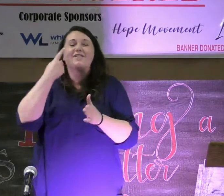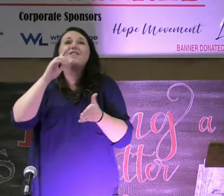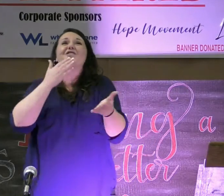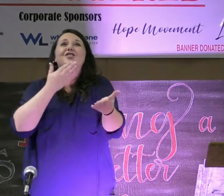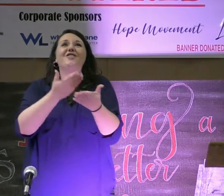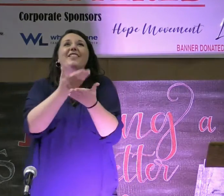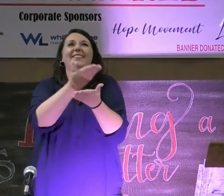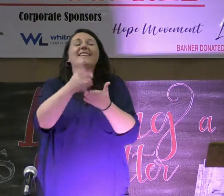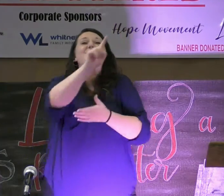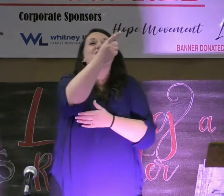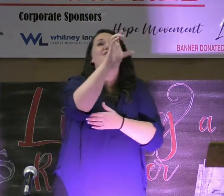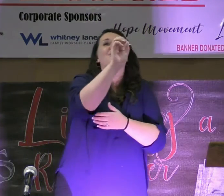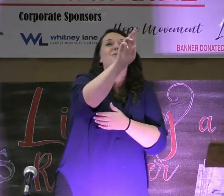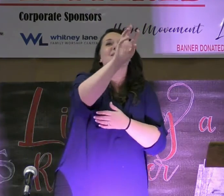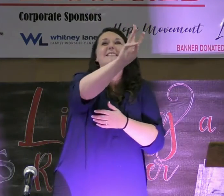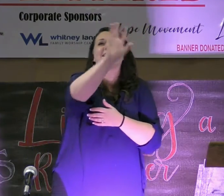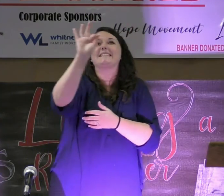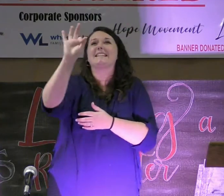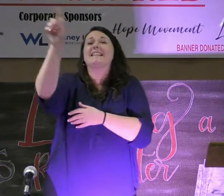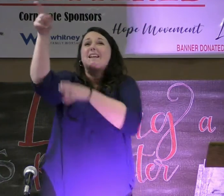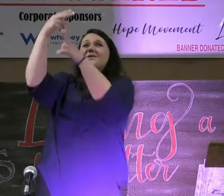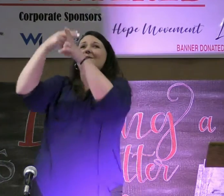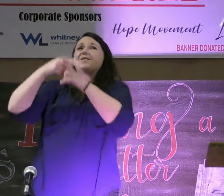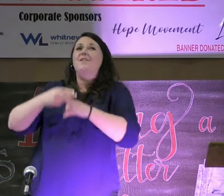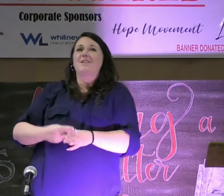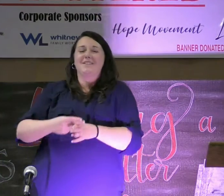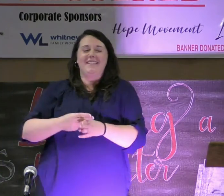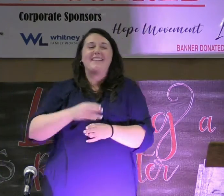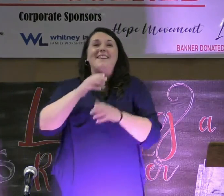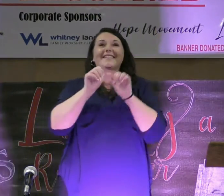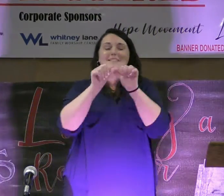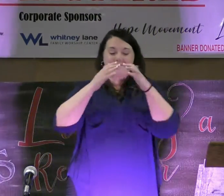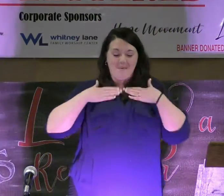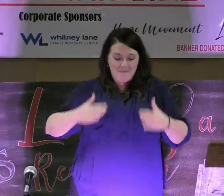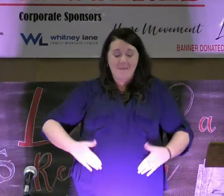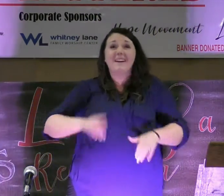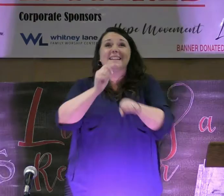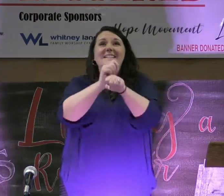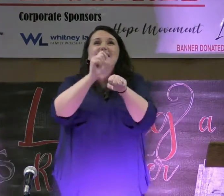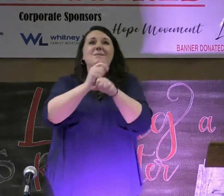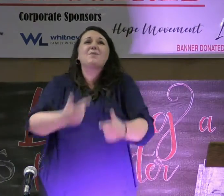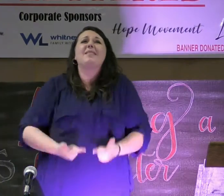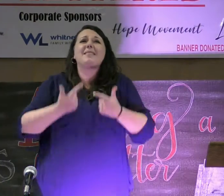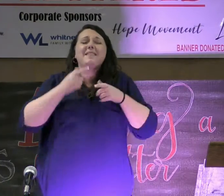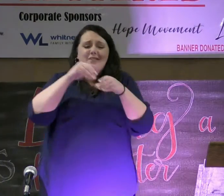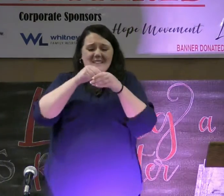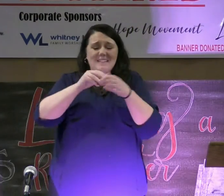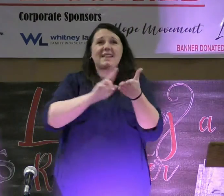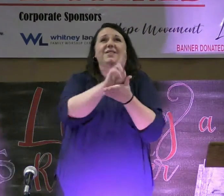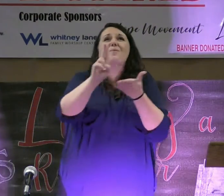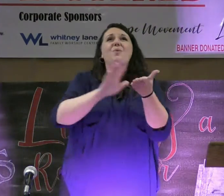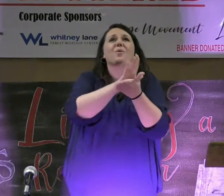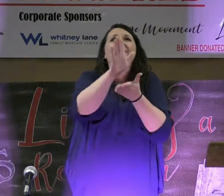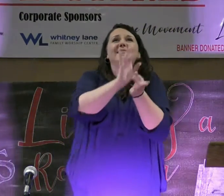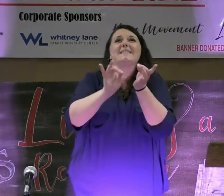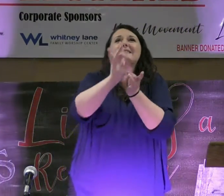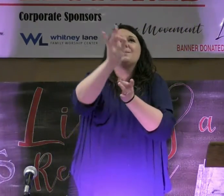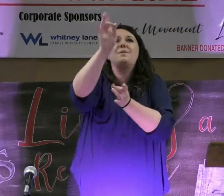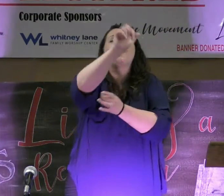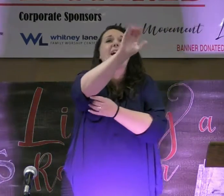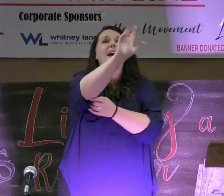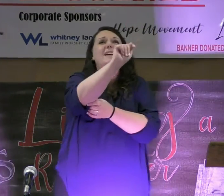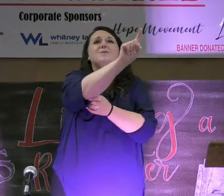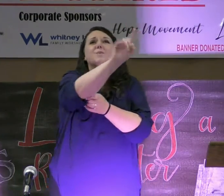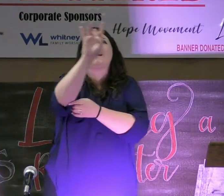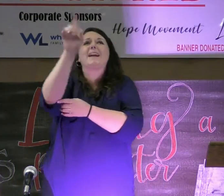thing. 1 Corinthians 6, 19. He calls my body a temple. He calls it the residence of the Holy Spirit. Acts